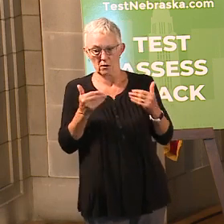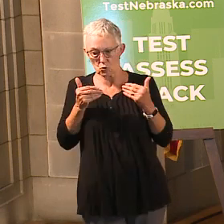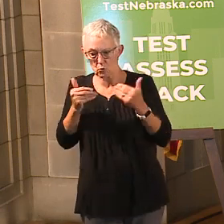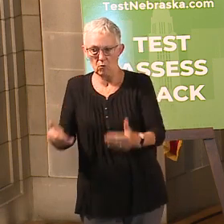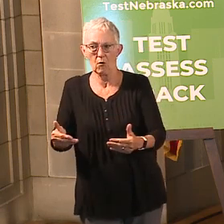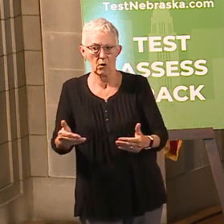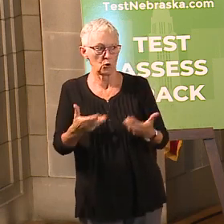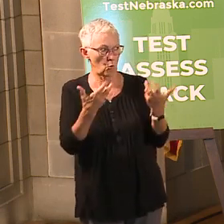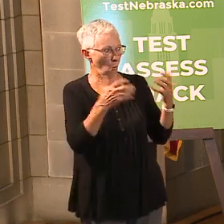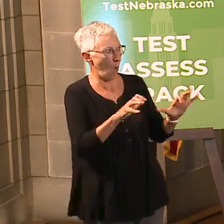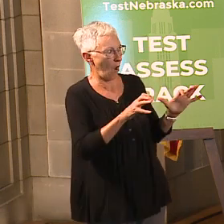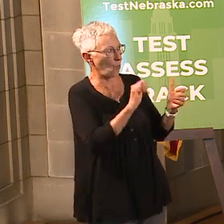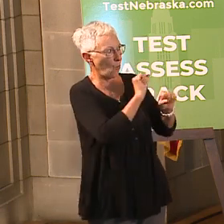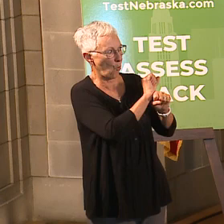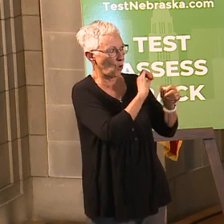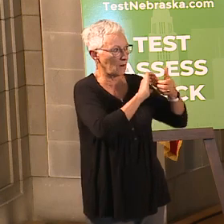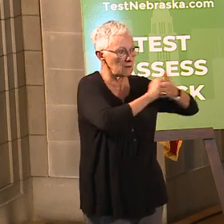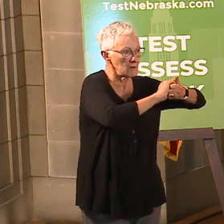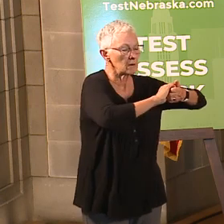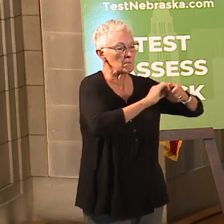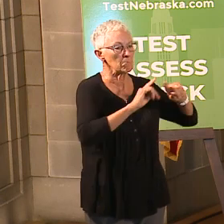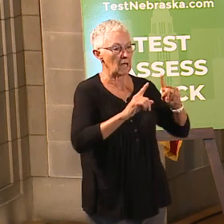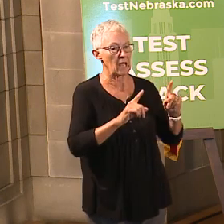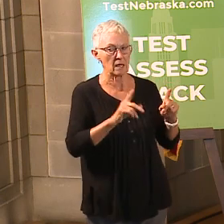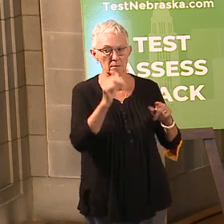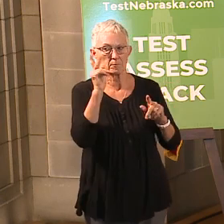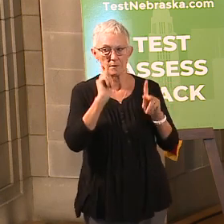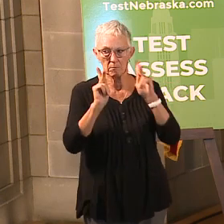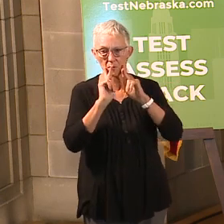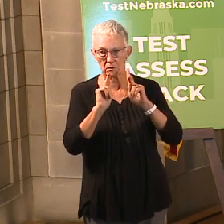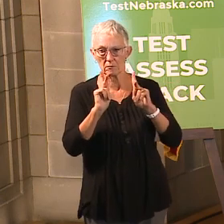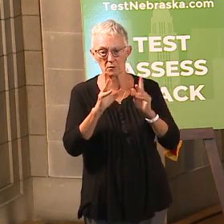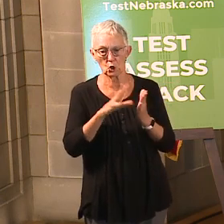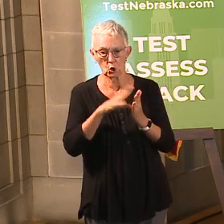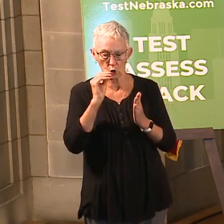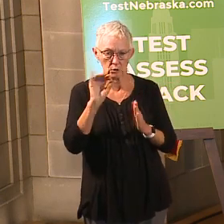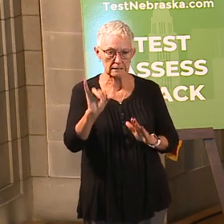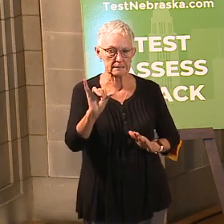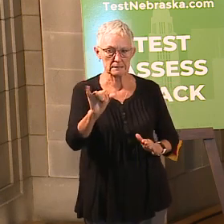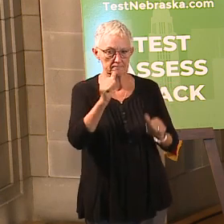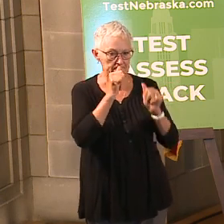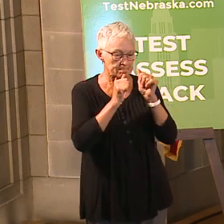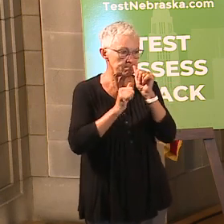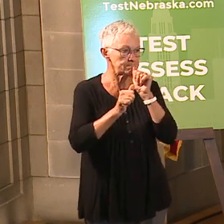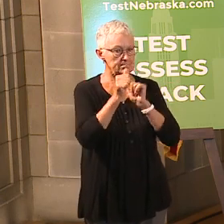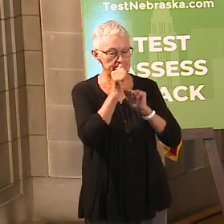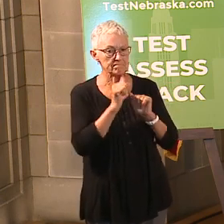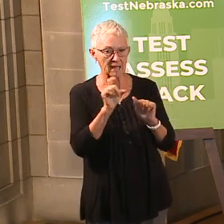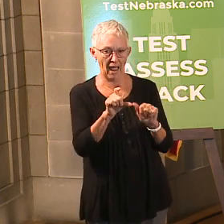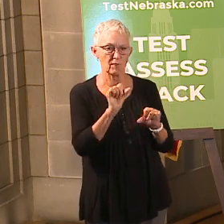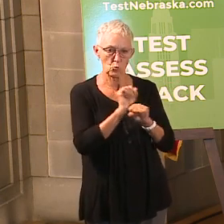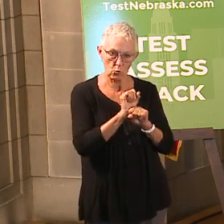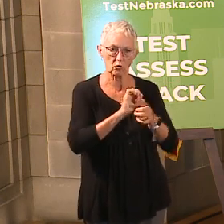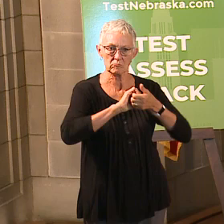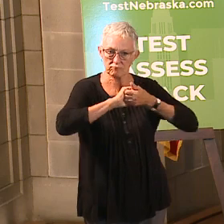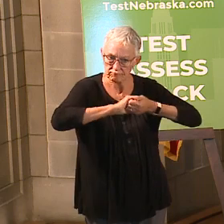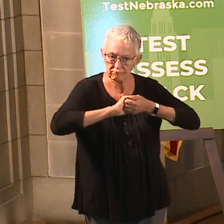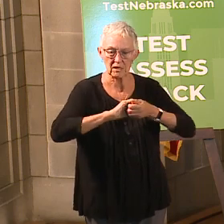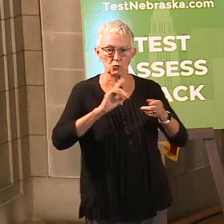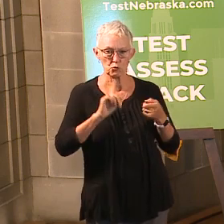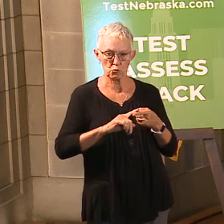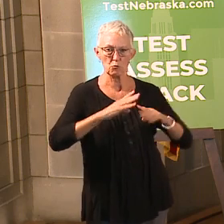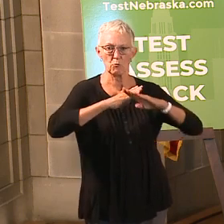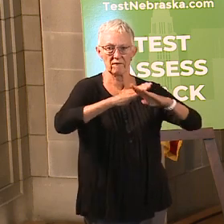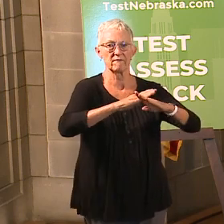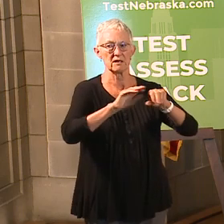real goal is keeping kids in school, as Gina mentioned. It's really important that folks understand what does mitigate the risks of